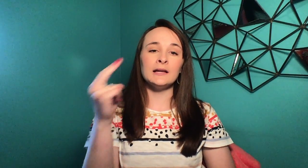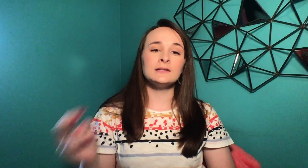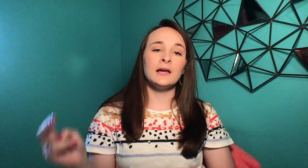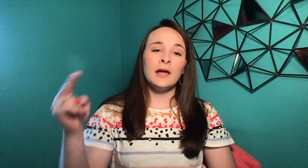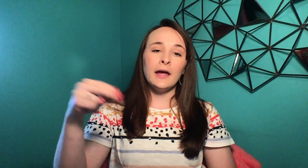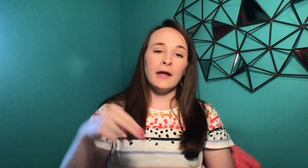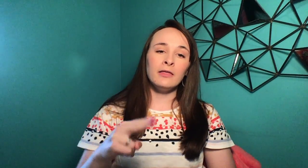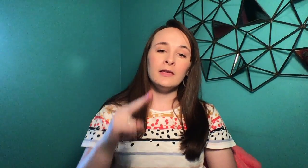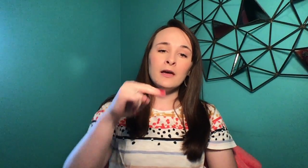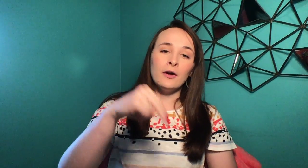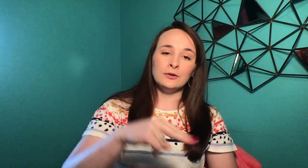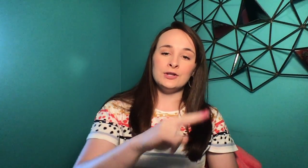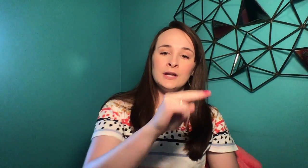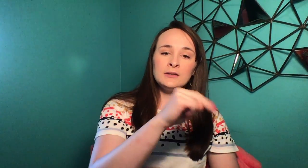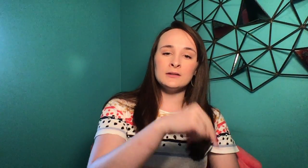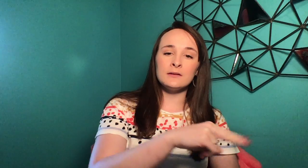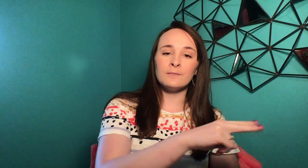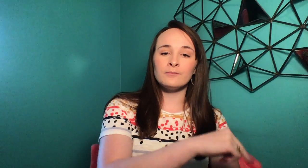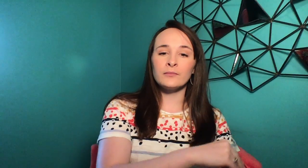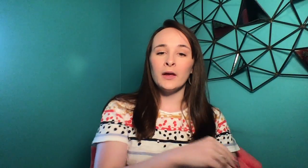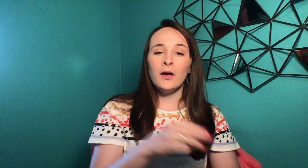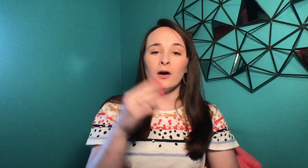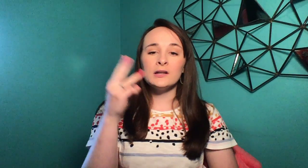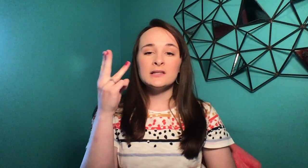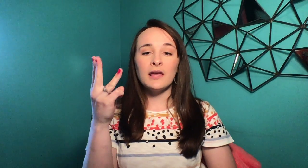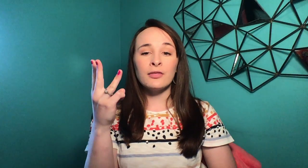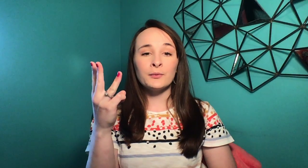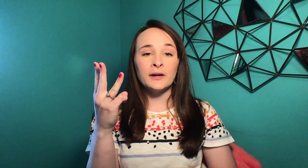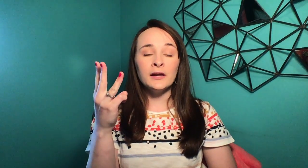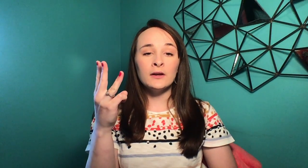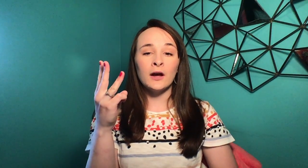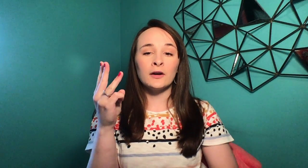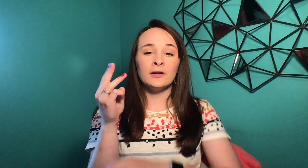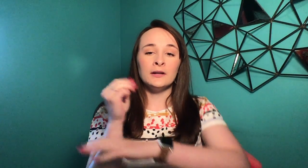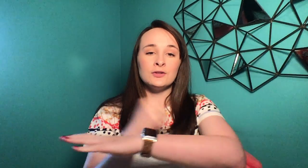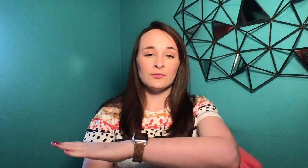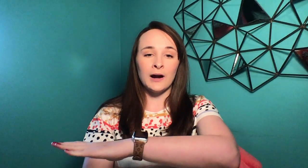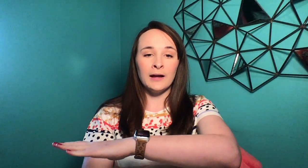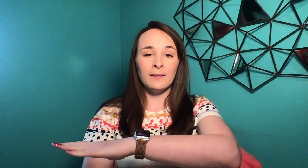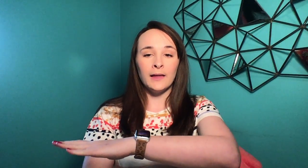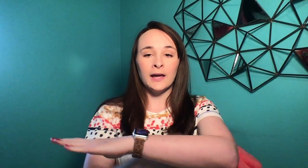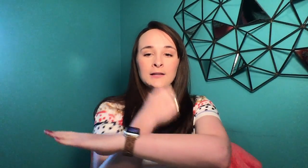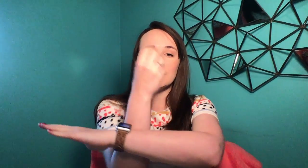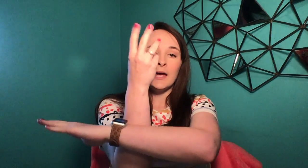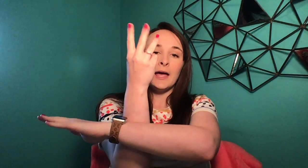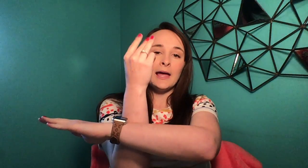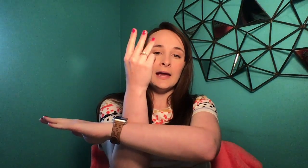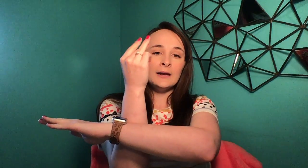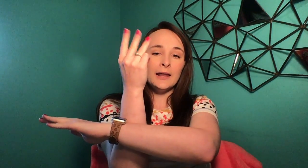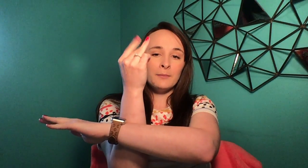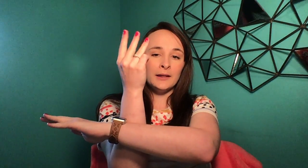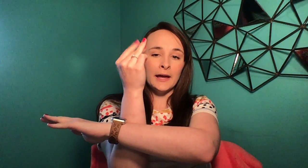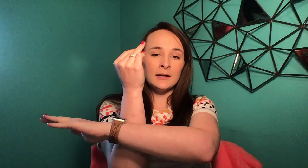and the oceans. On day three, God created dry land and plants.